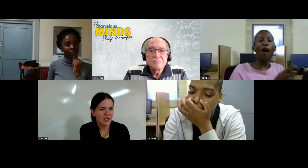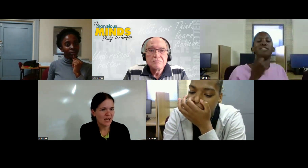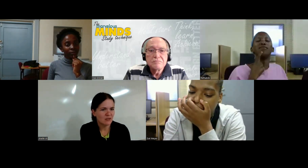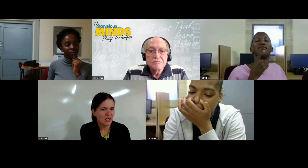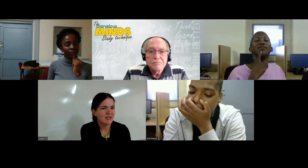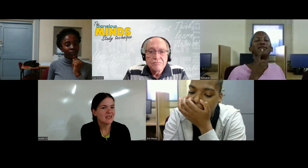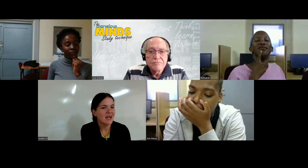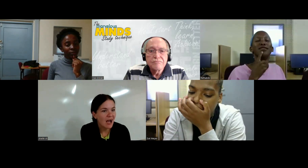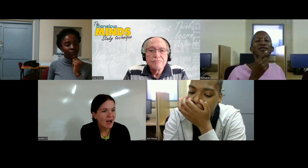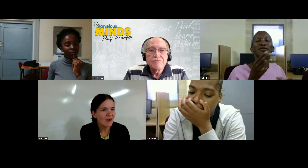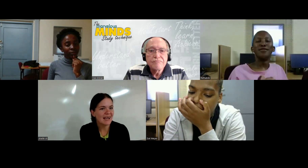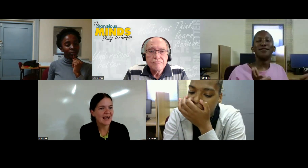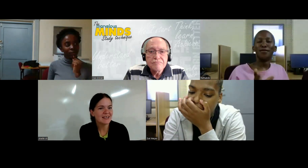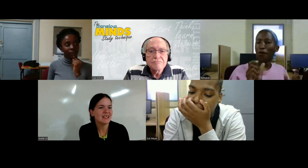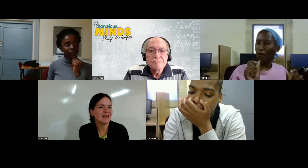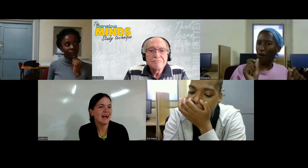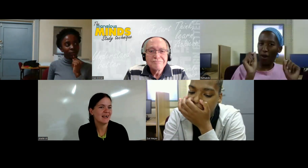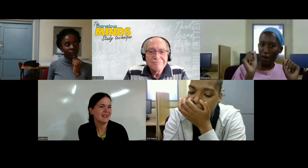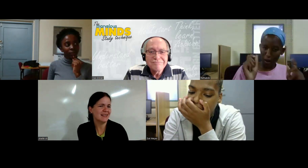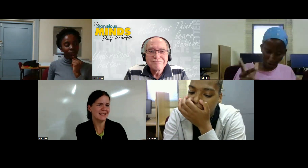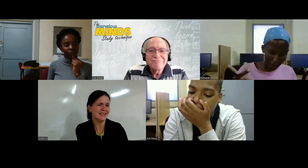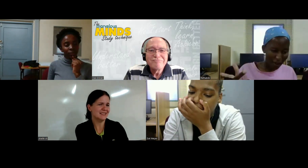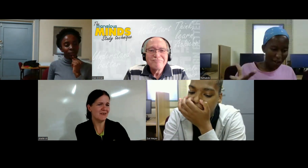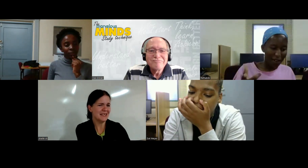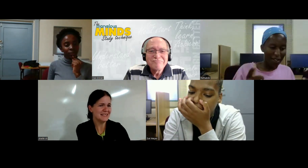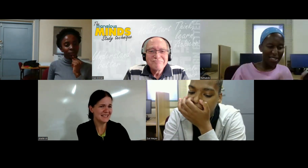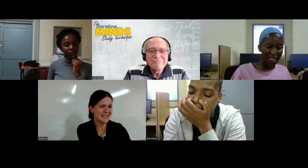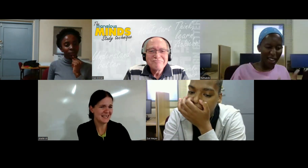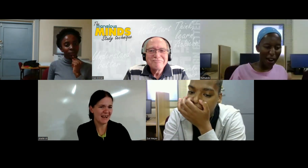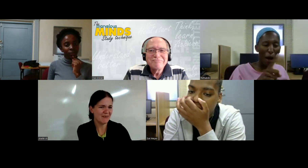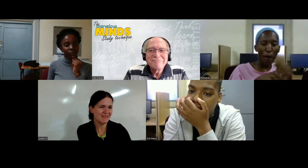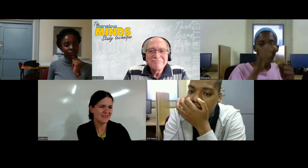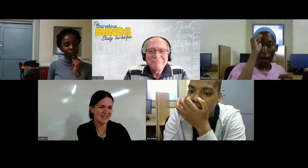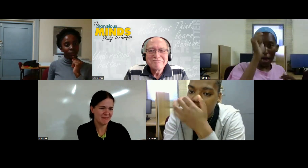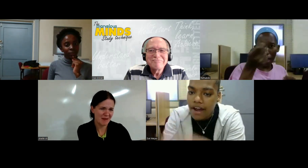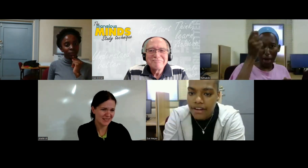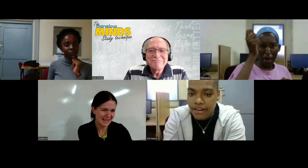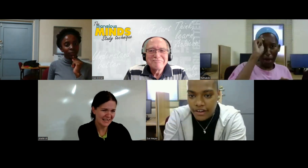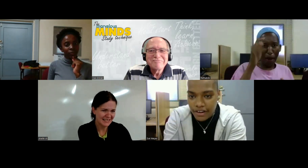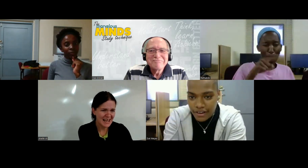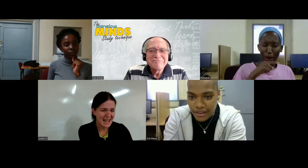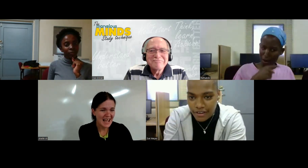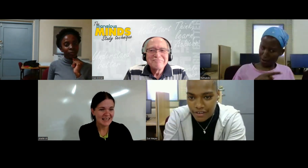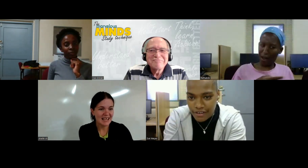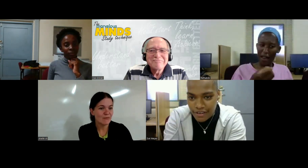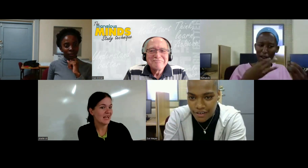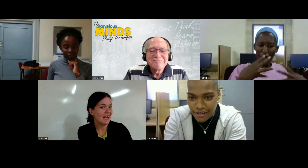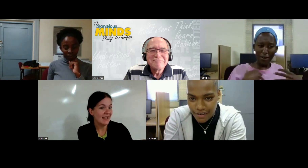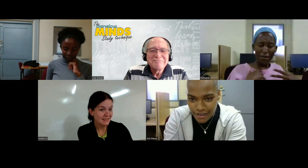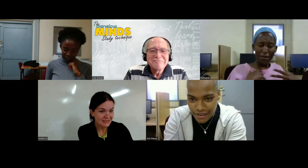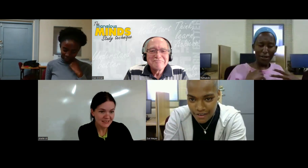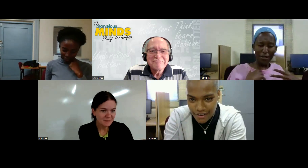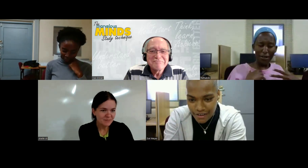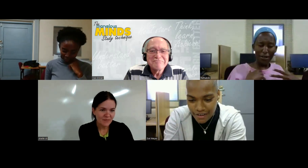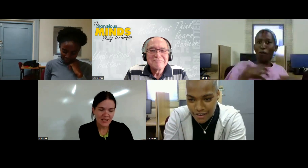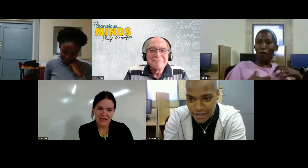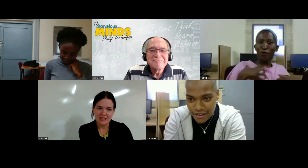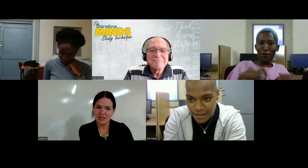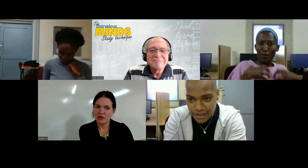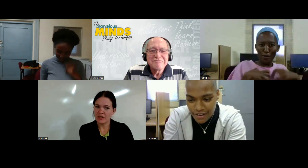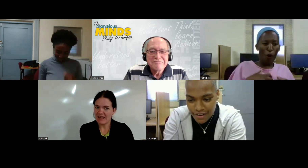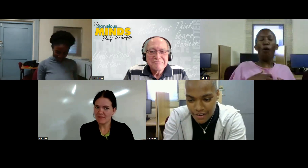work it out now i actually i think it's so easy i would definitely remember that and then with the hats